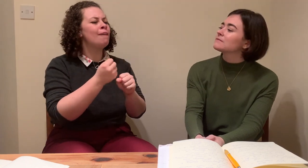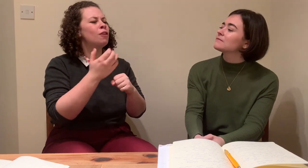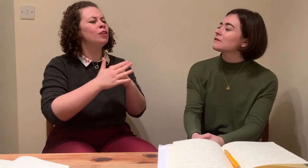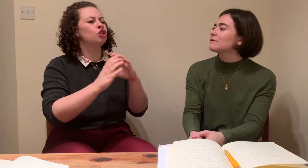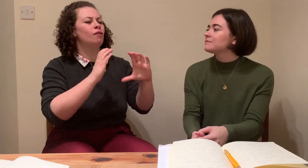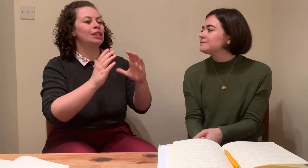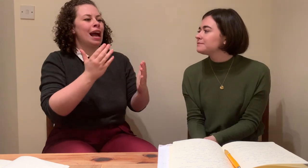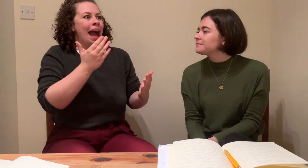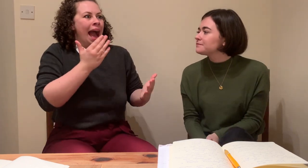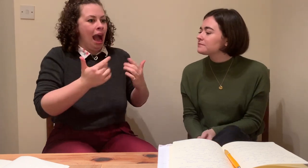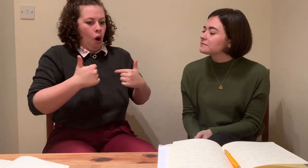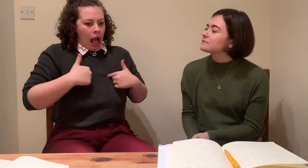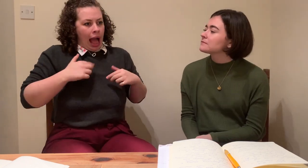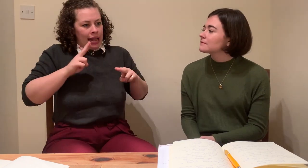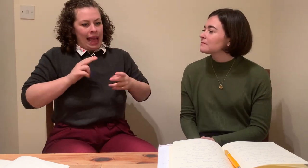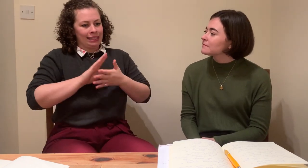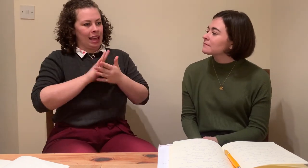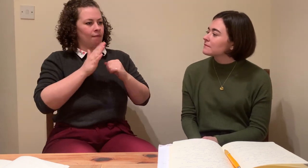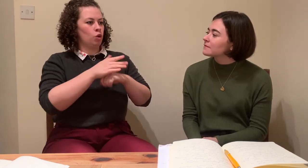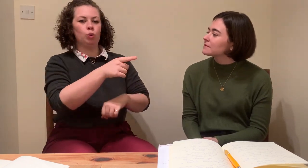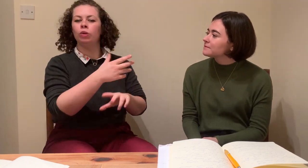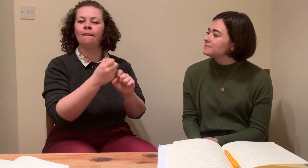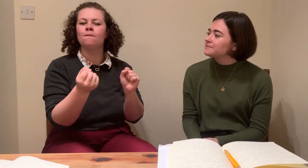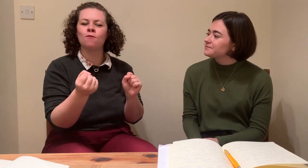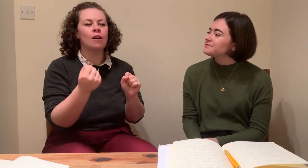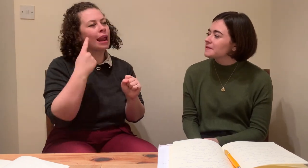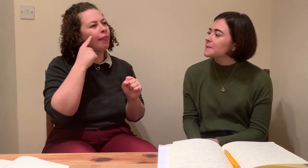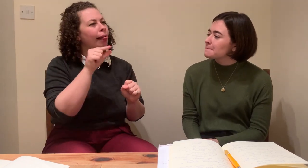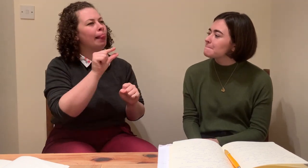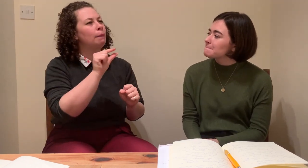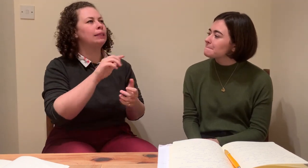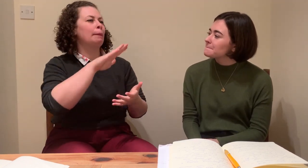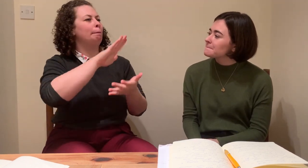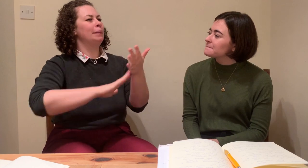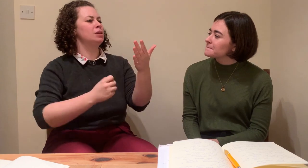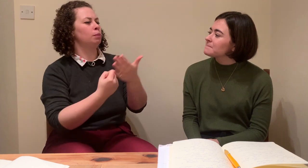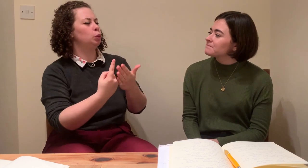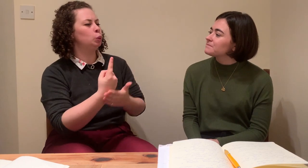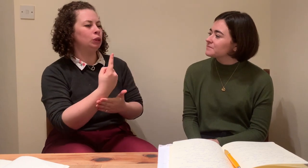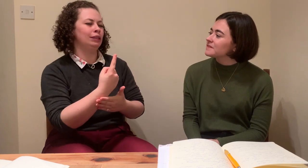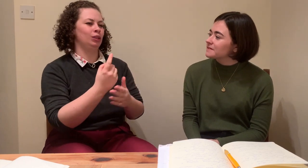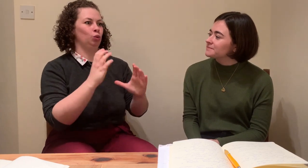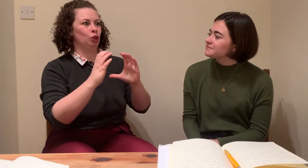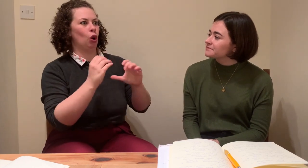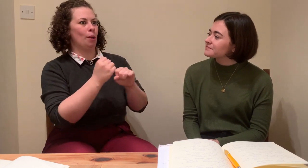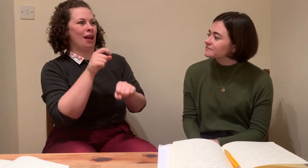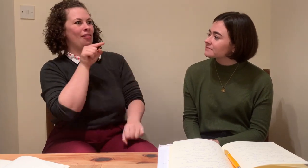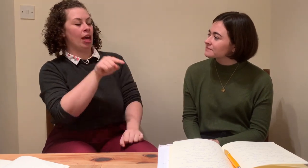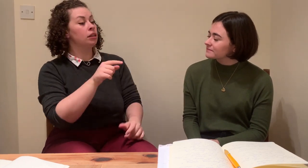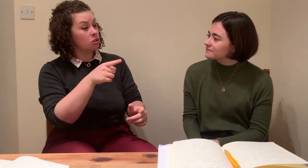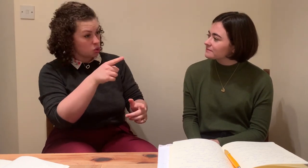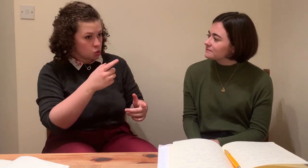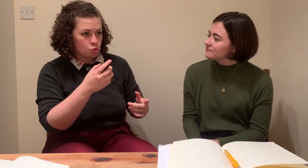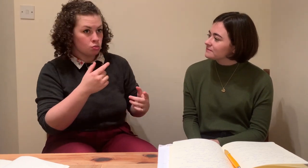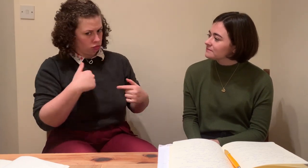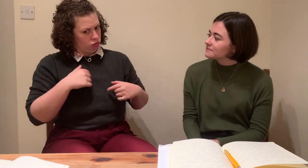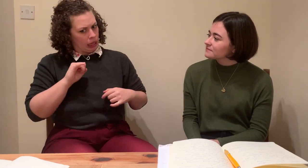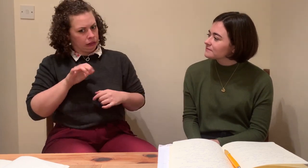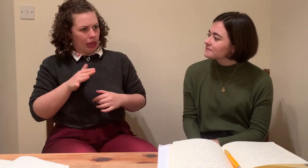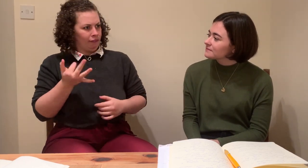deaf interpreters, you know, because, of course, there's so many more people living in Ireland that possibly ISL is not their first language. Or as well,